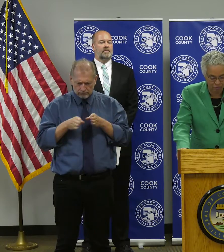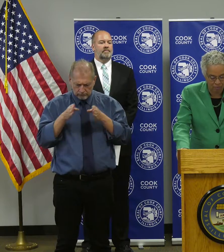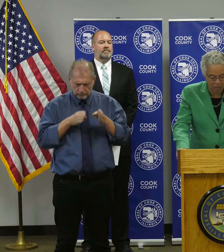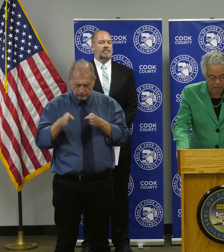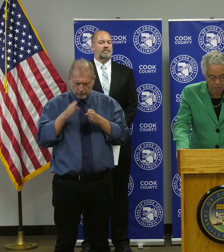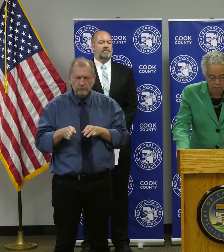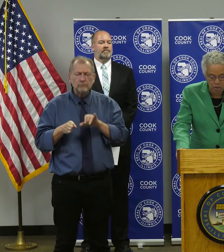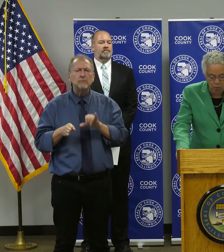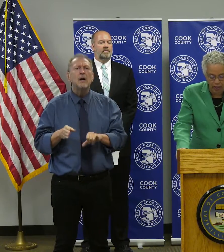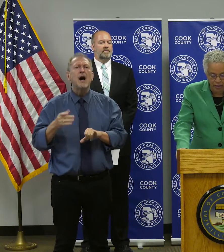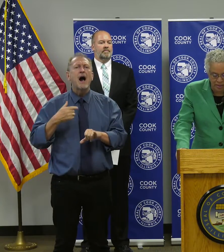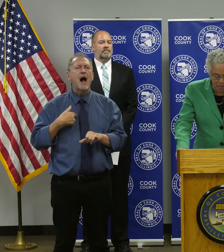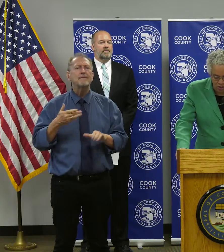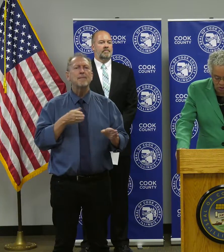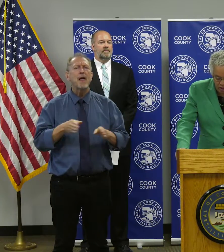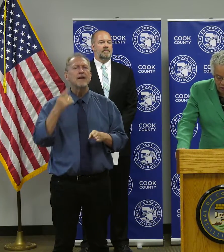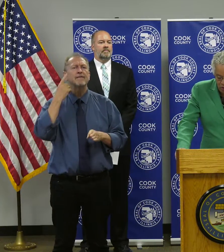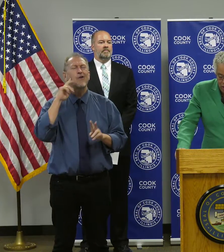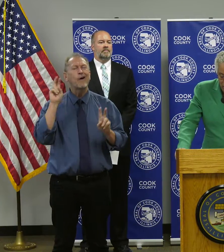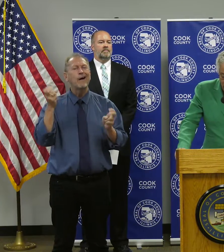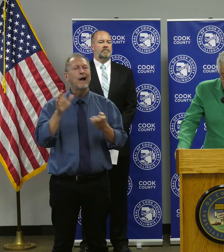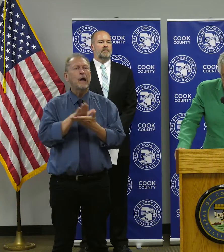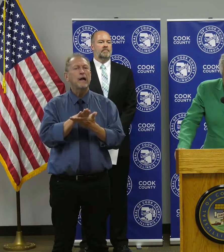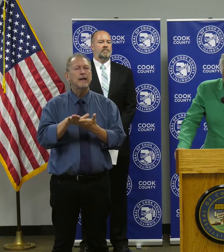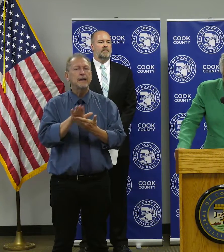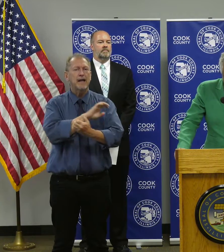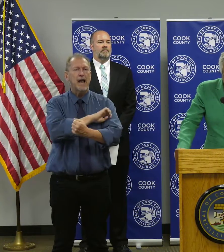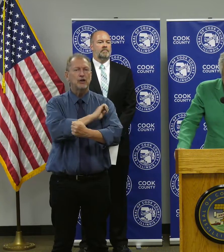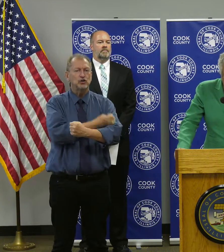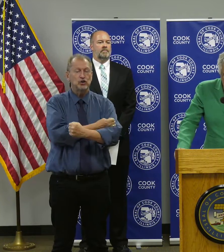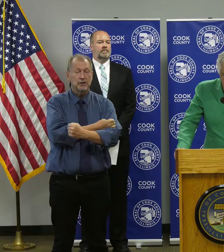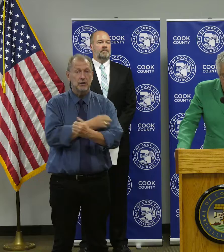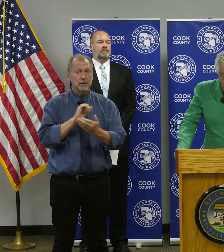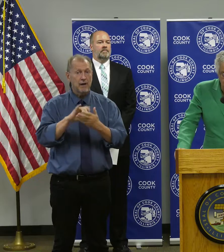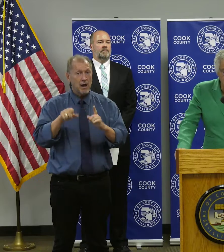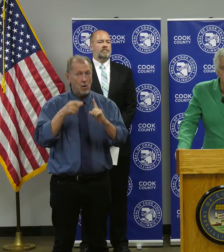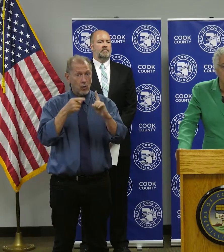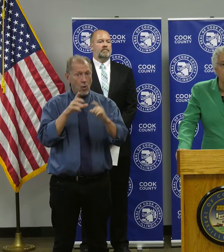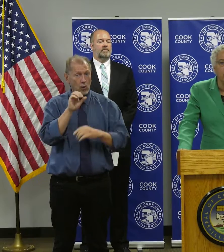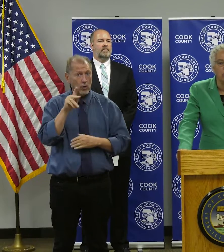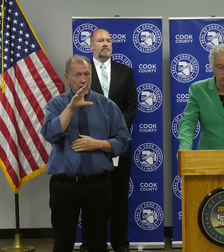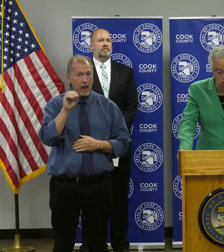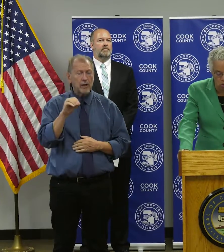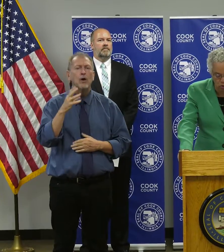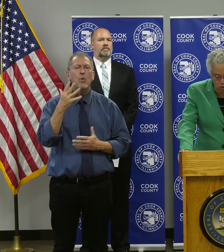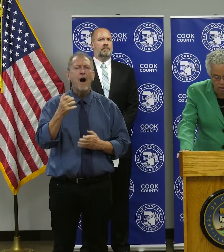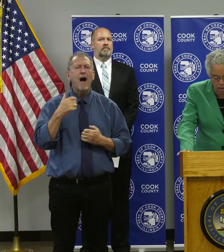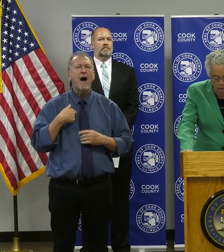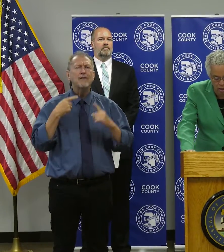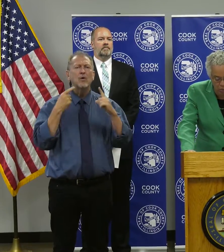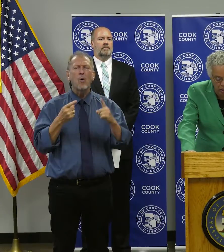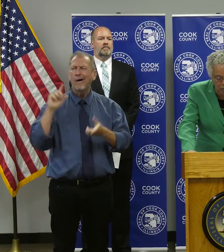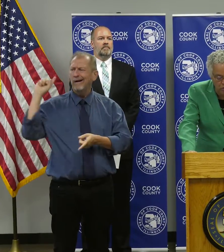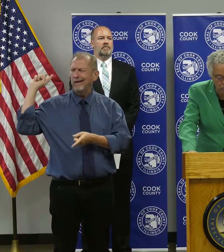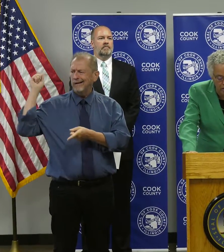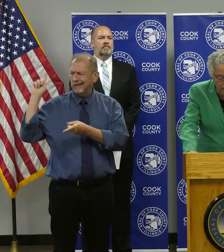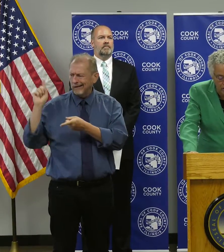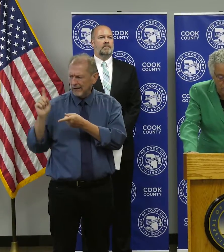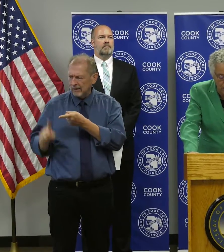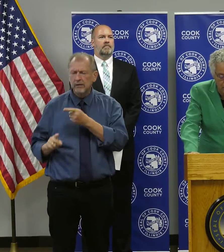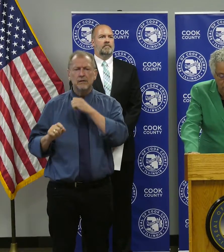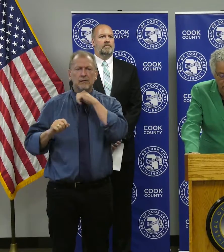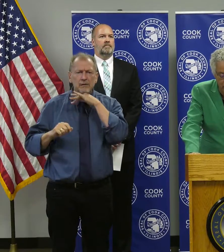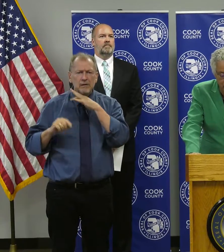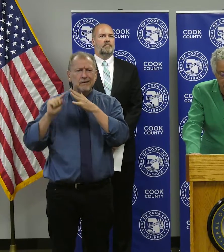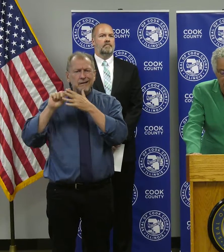an ambitious plan to set Cook County on the track to achieve several straightforward goals that would have a tremendous